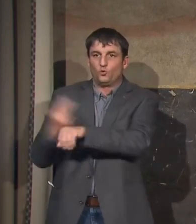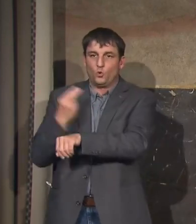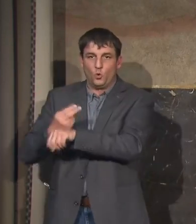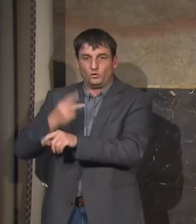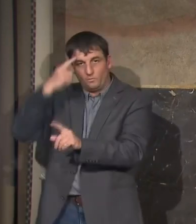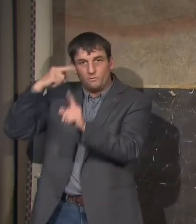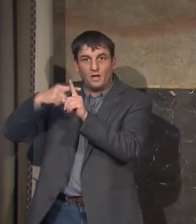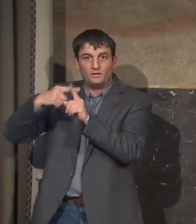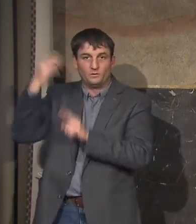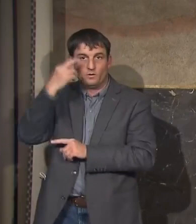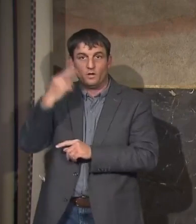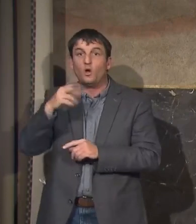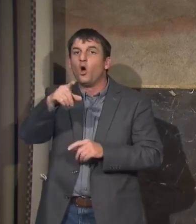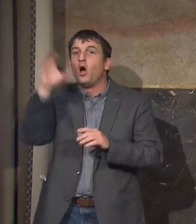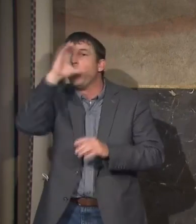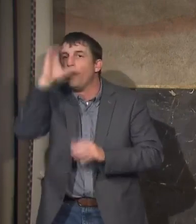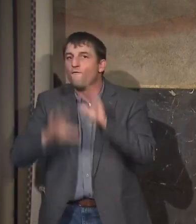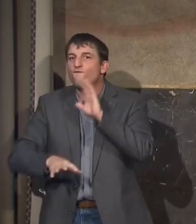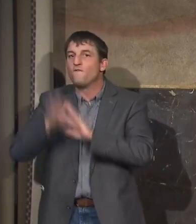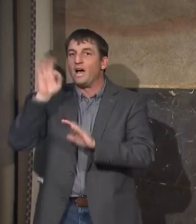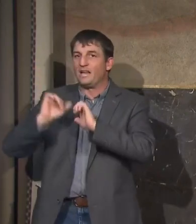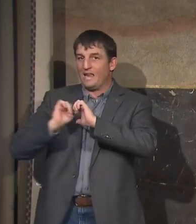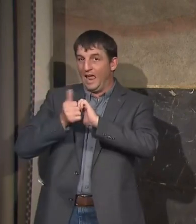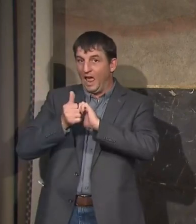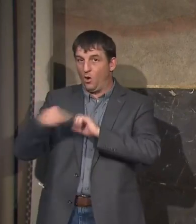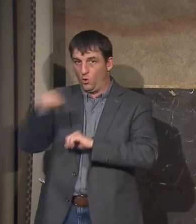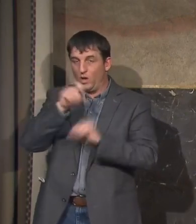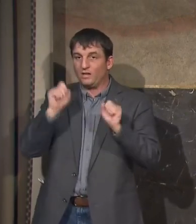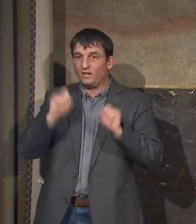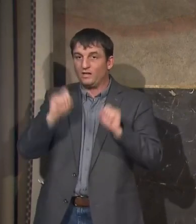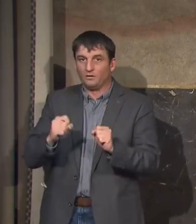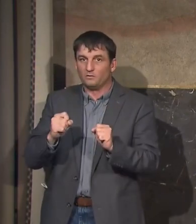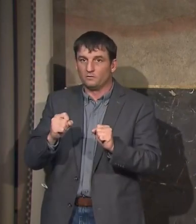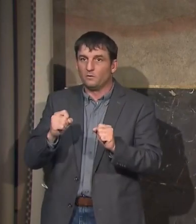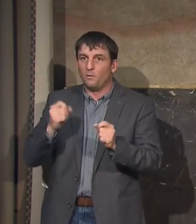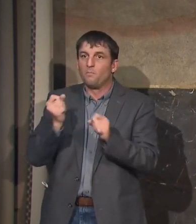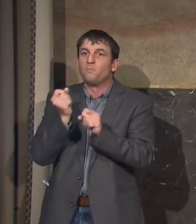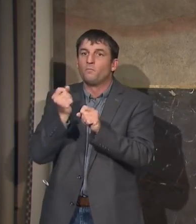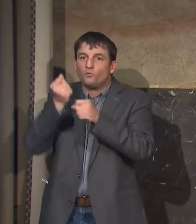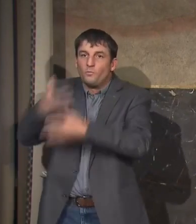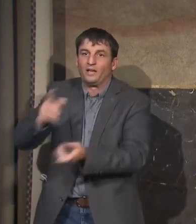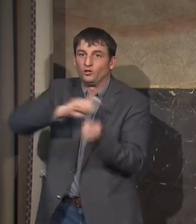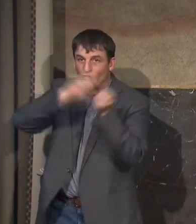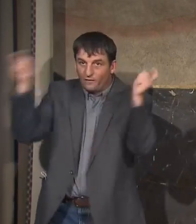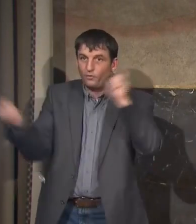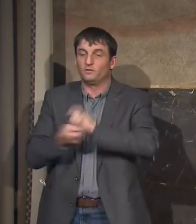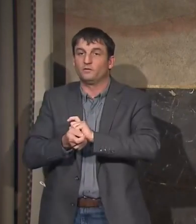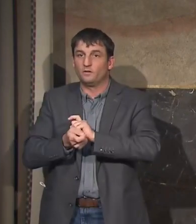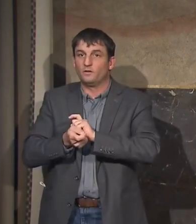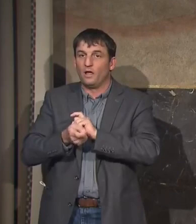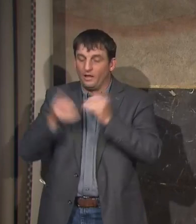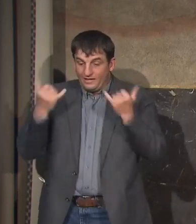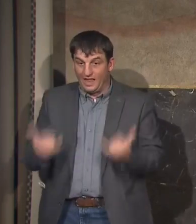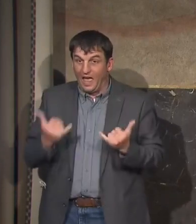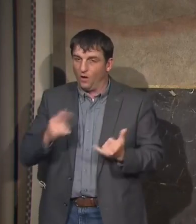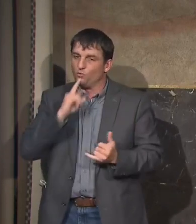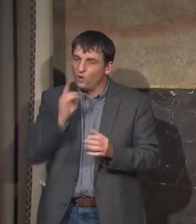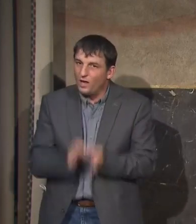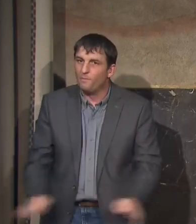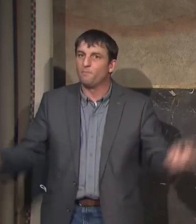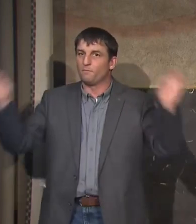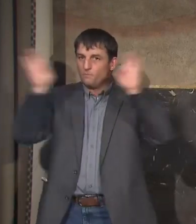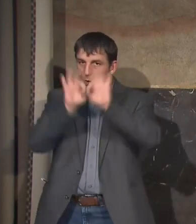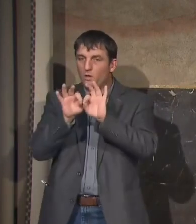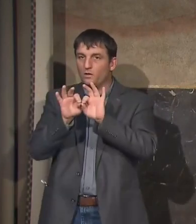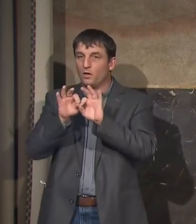big and small to contribute to make a difference and it is never more important than it is right now. So know